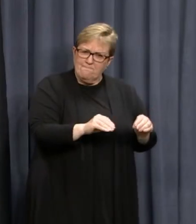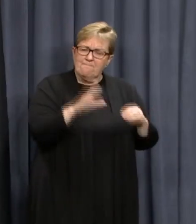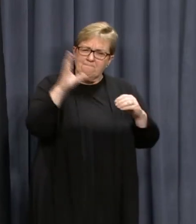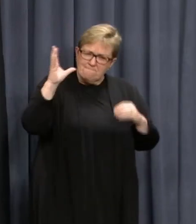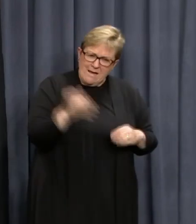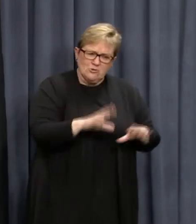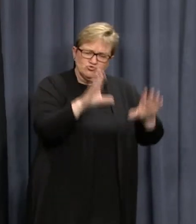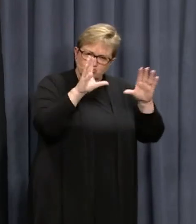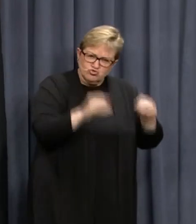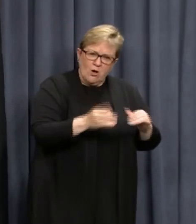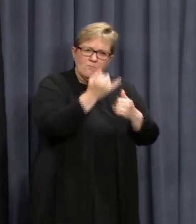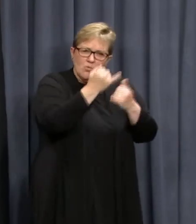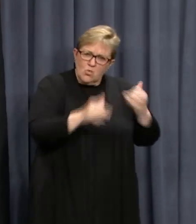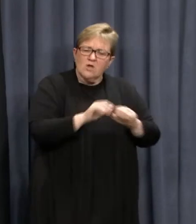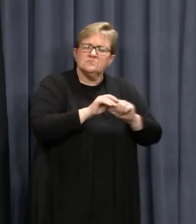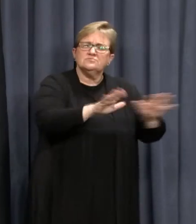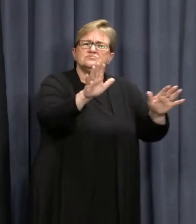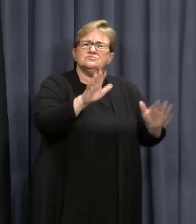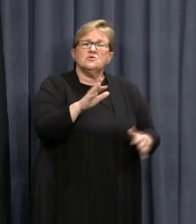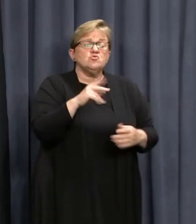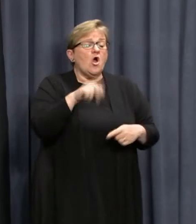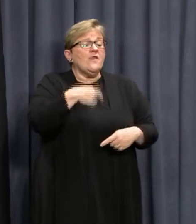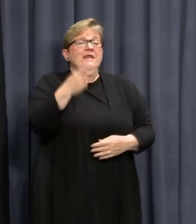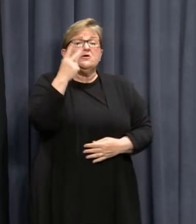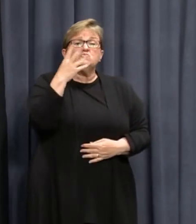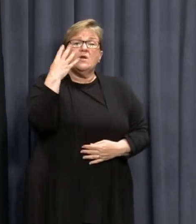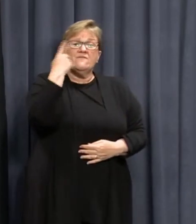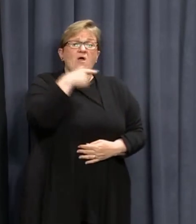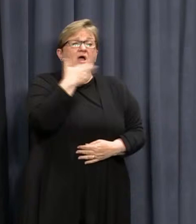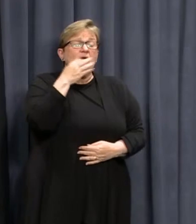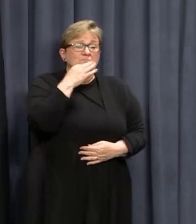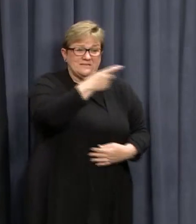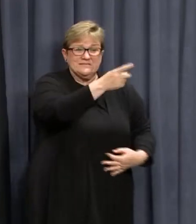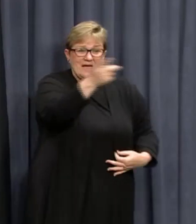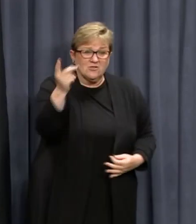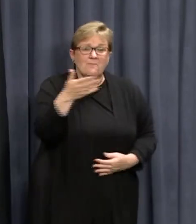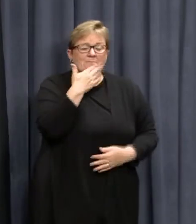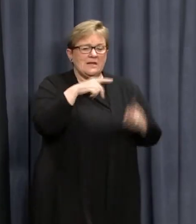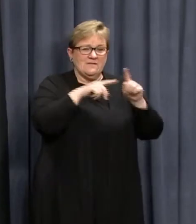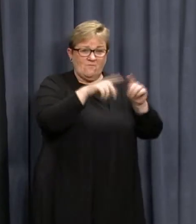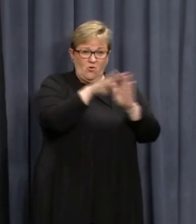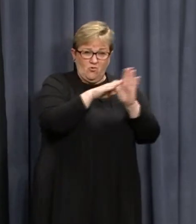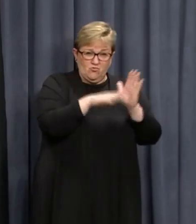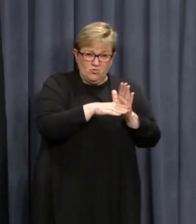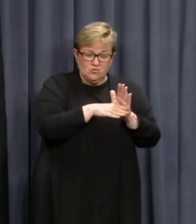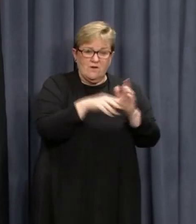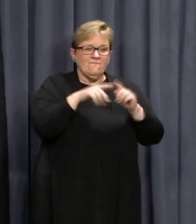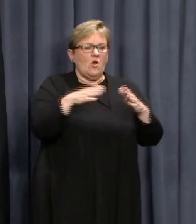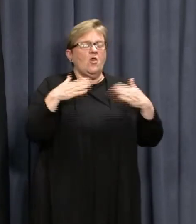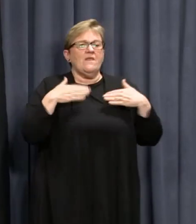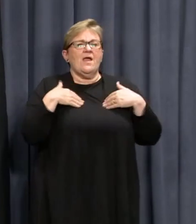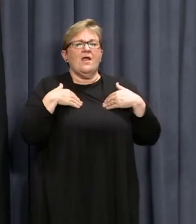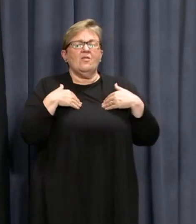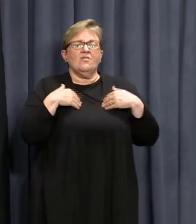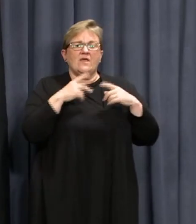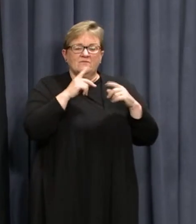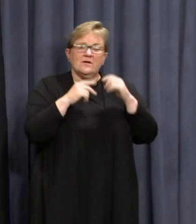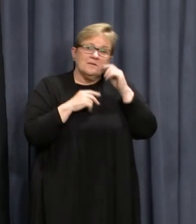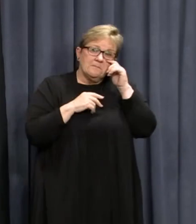must stop it in its tracks. So for the next 24 hours, I am asking everyone to follow the rules and follow the health advice.